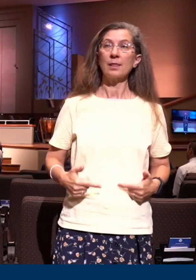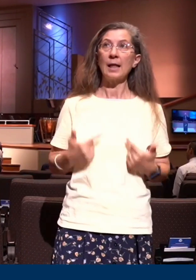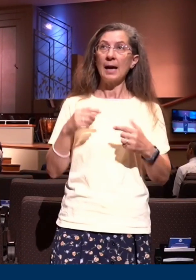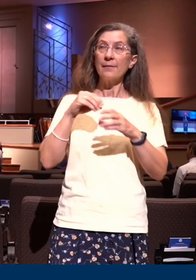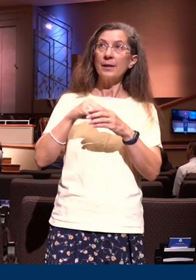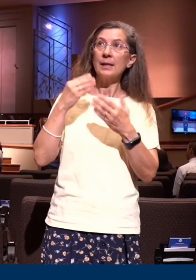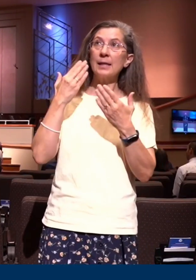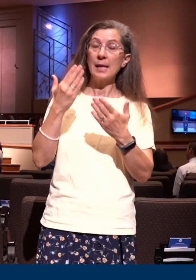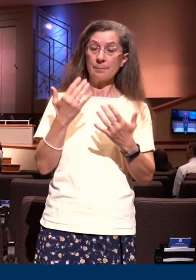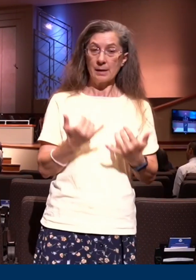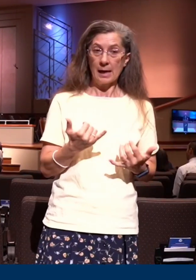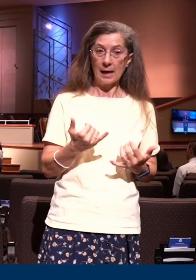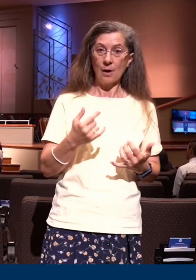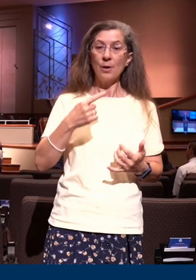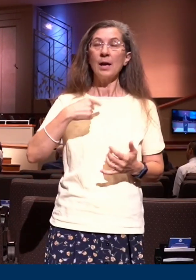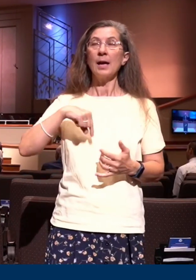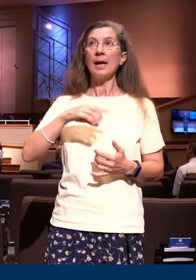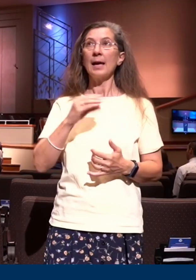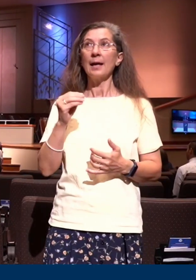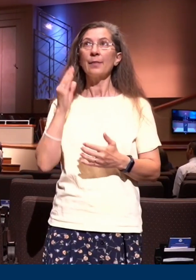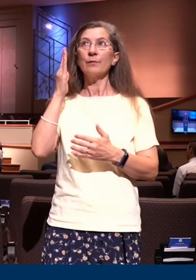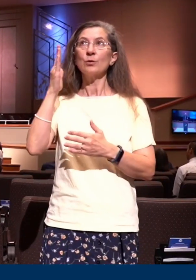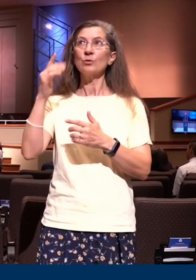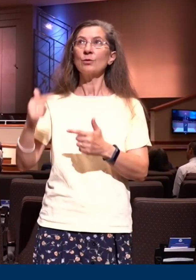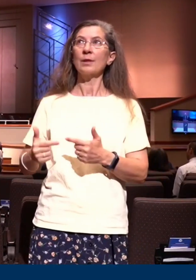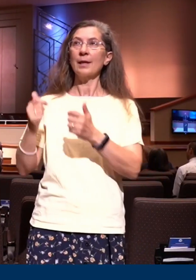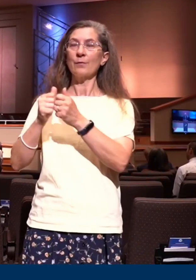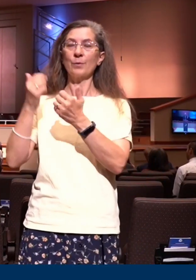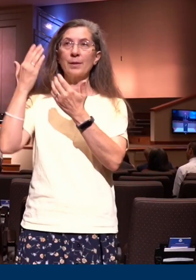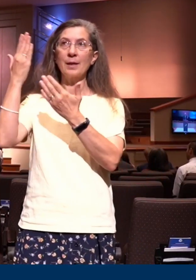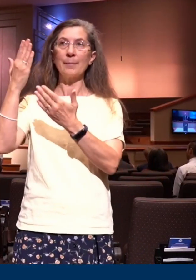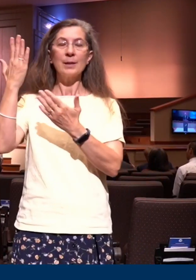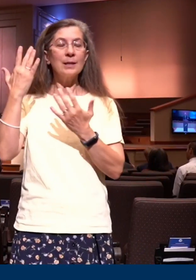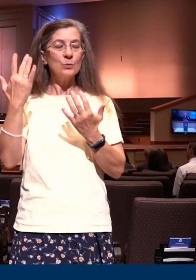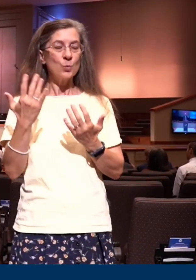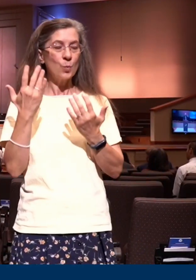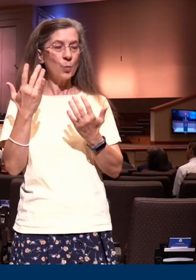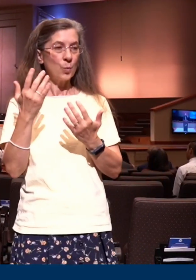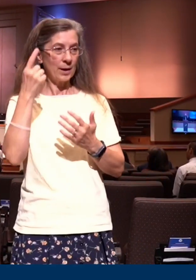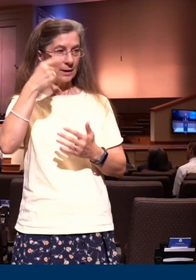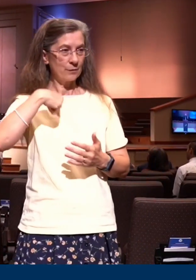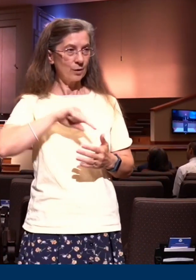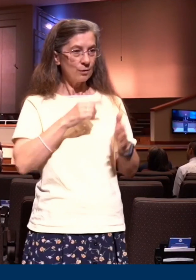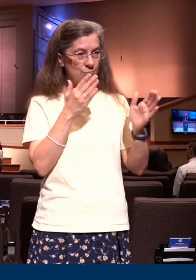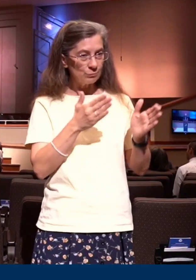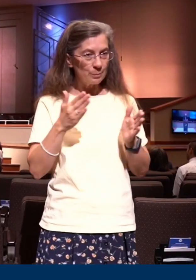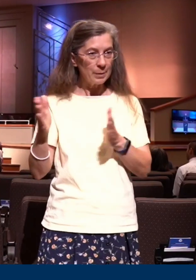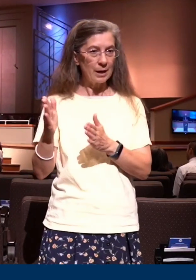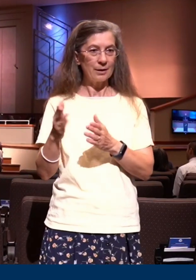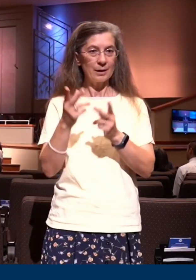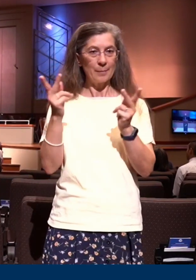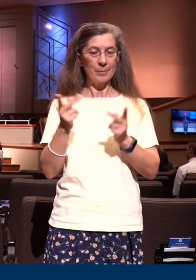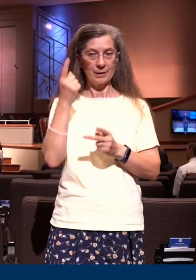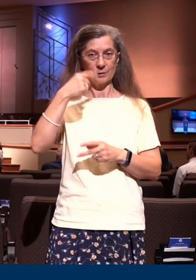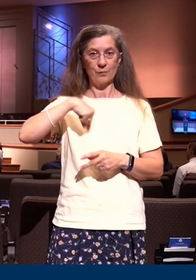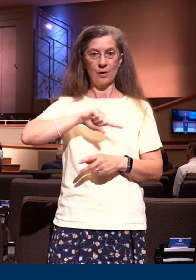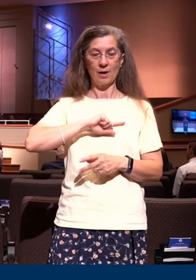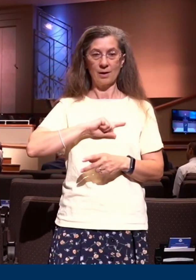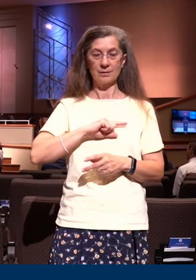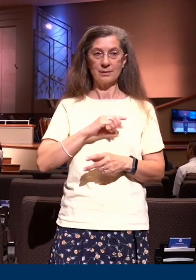live with Him in the future. He is waiting for us and preparing a place for us now. And finally as we think of